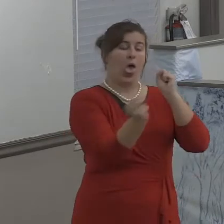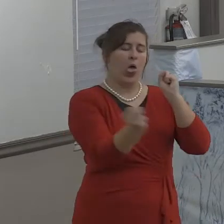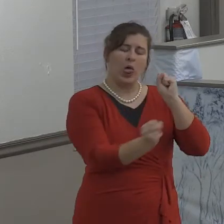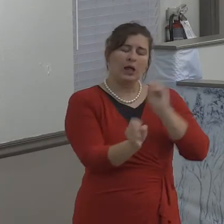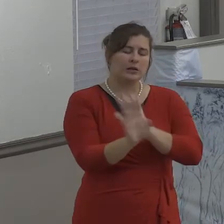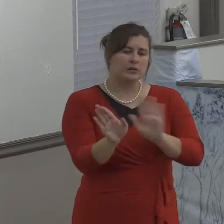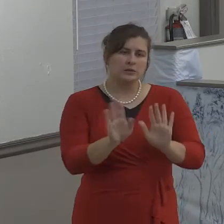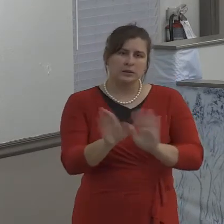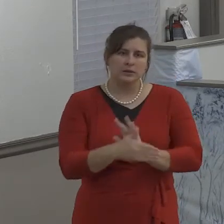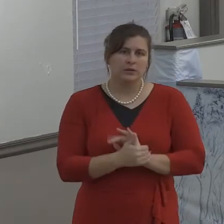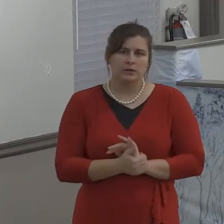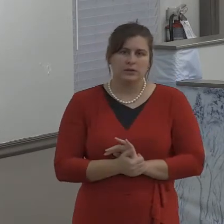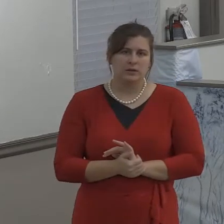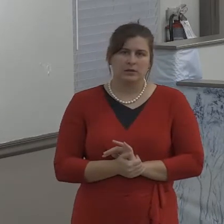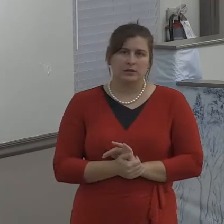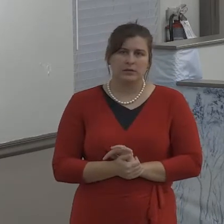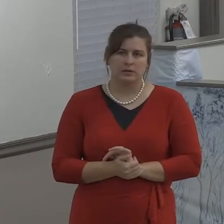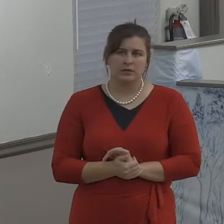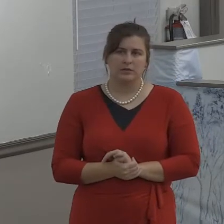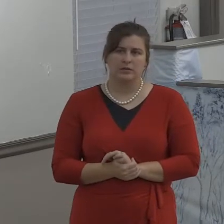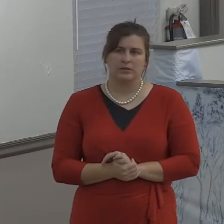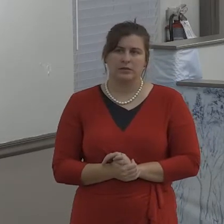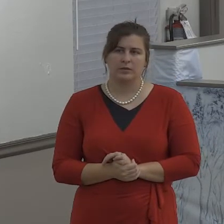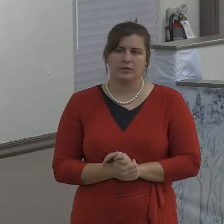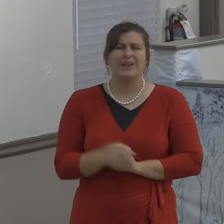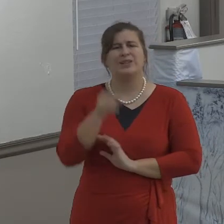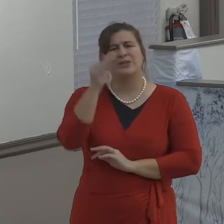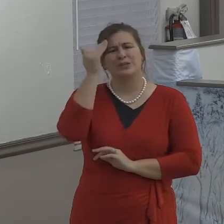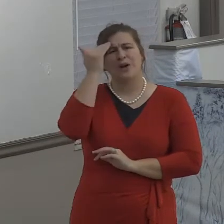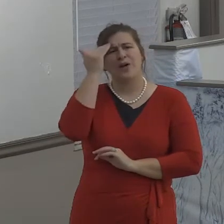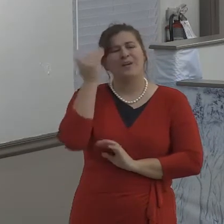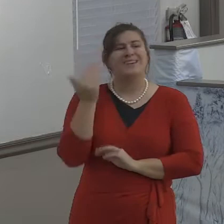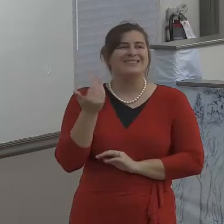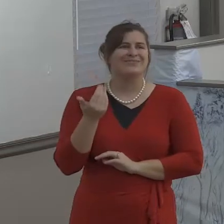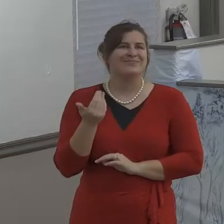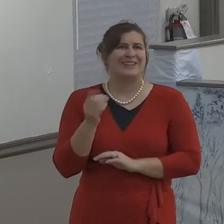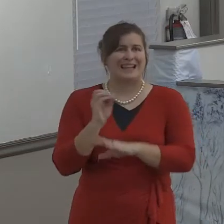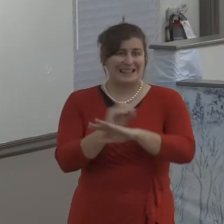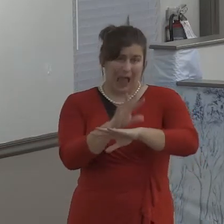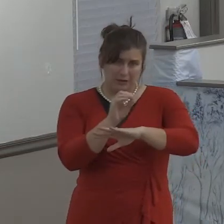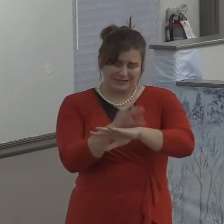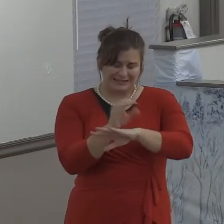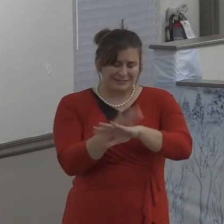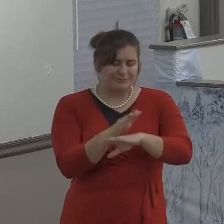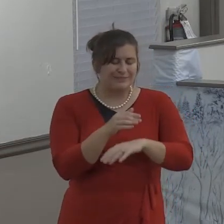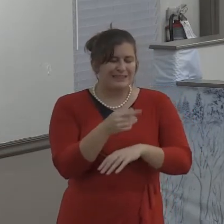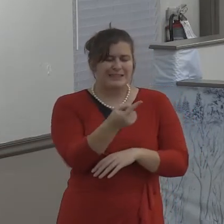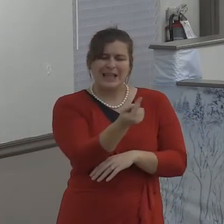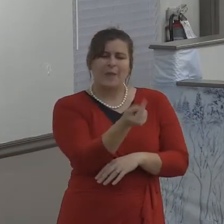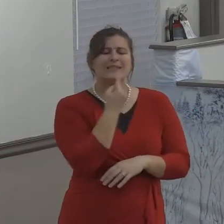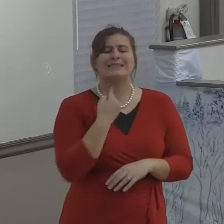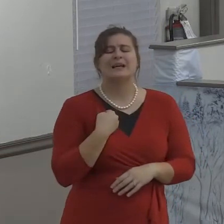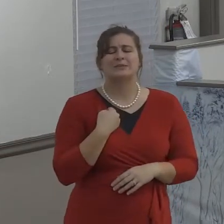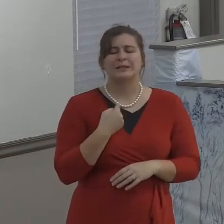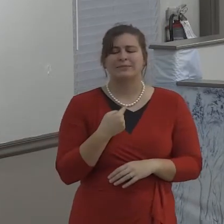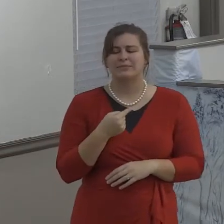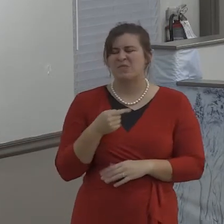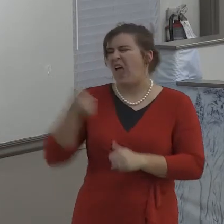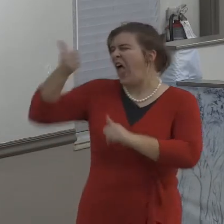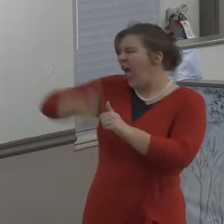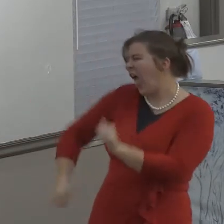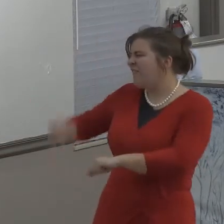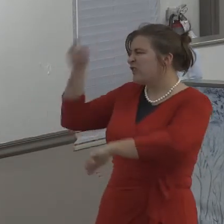It just doesn't happen that way. We exaggerate to support our argument for something.